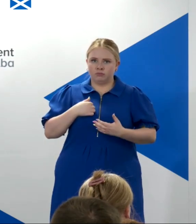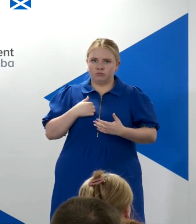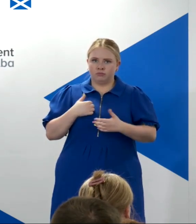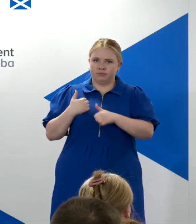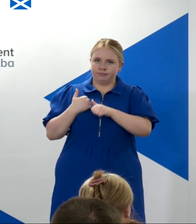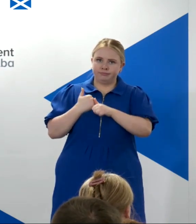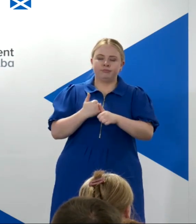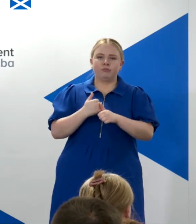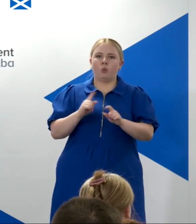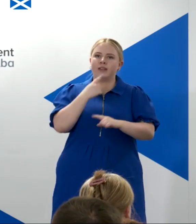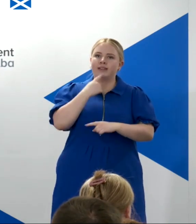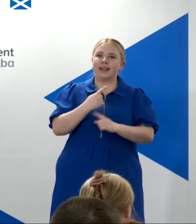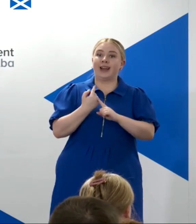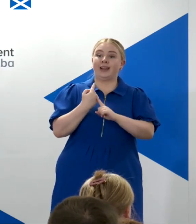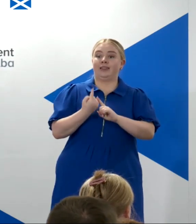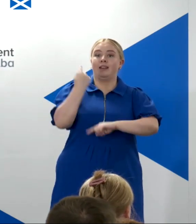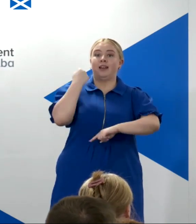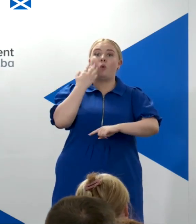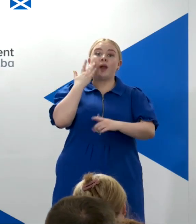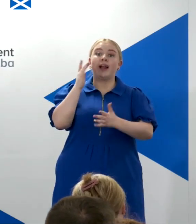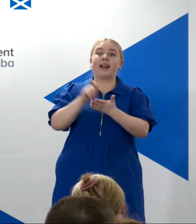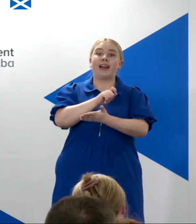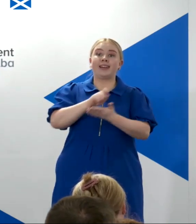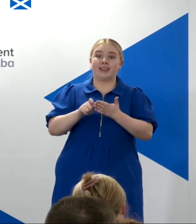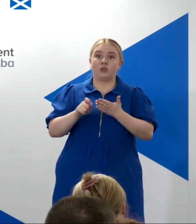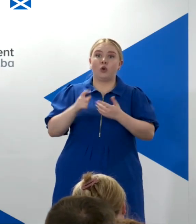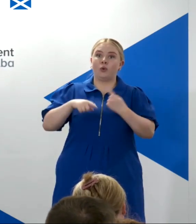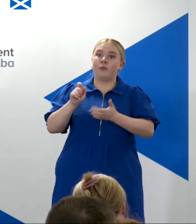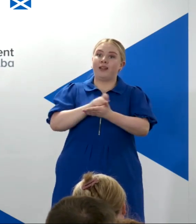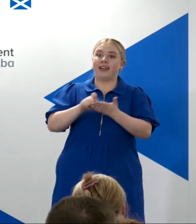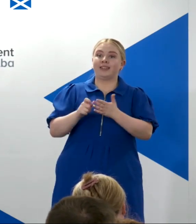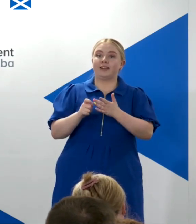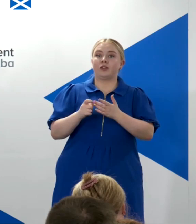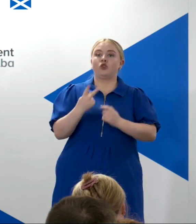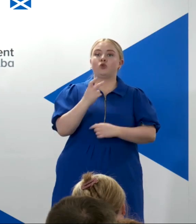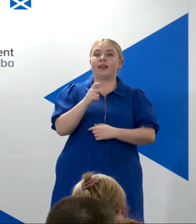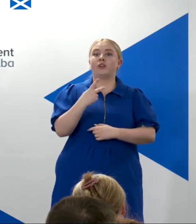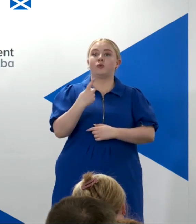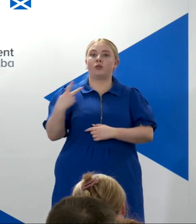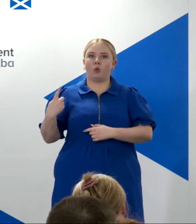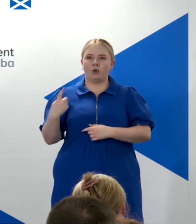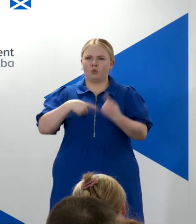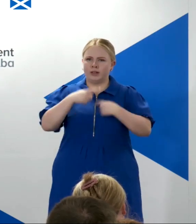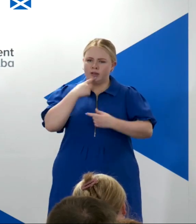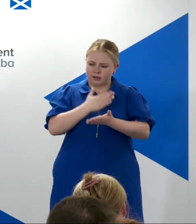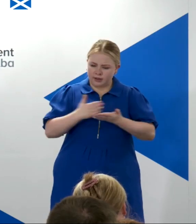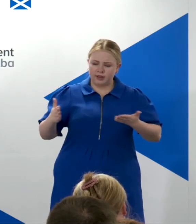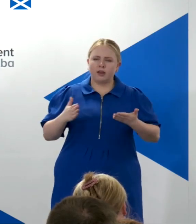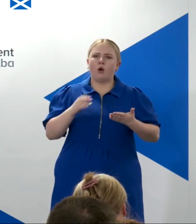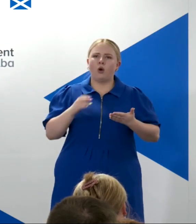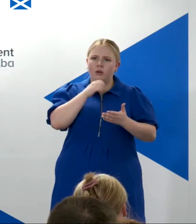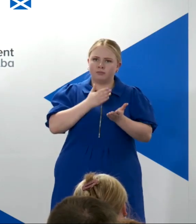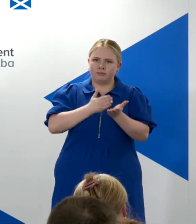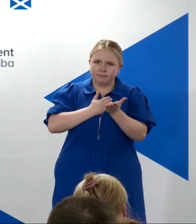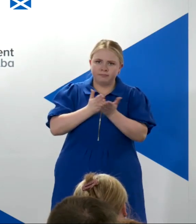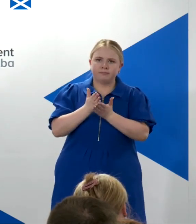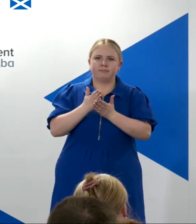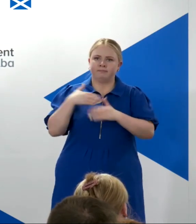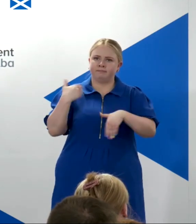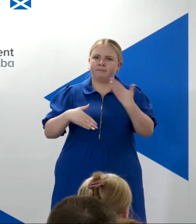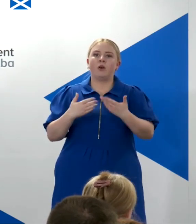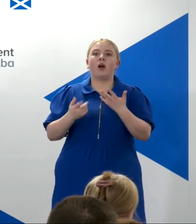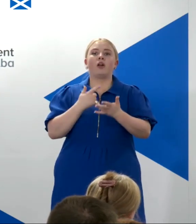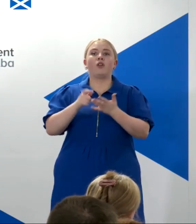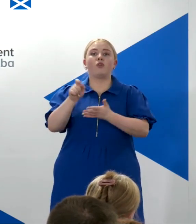And in the manifesto that we were elected on in 2021, of course, we made it explicitly clear, not only would we pursue another